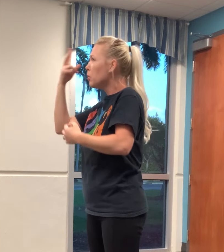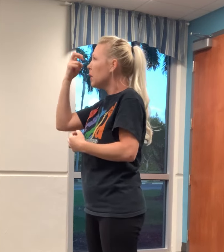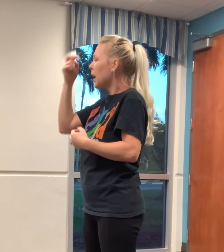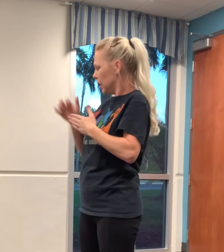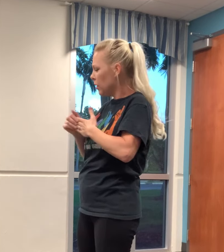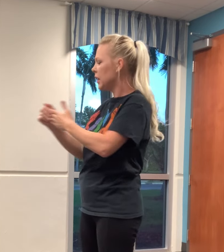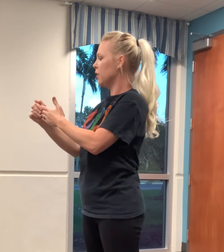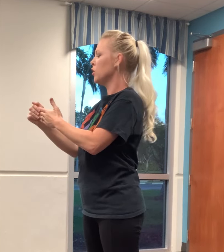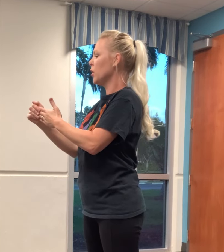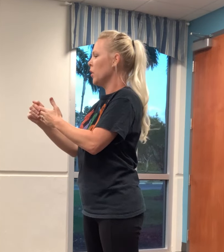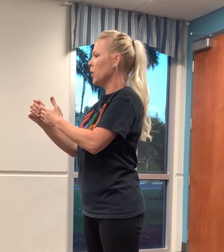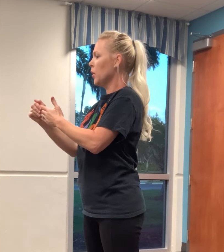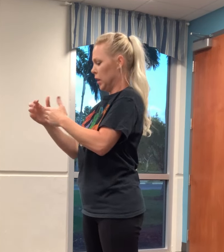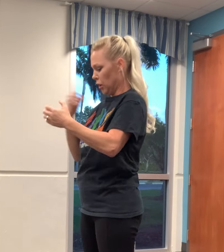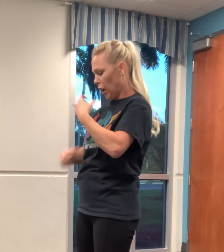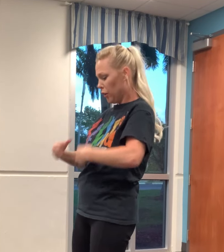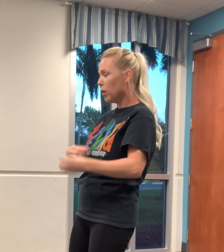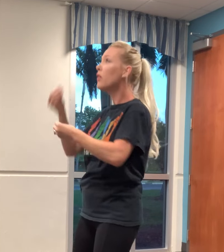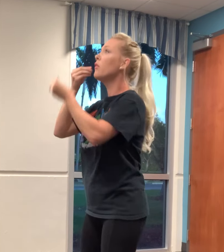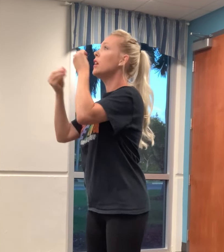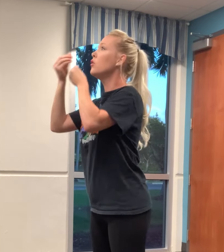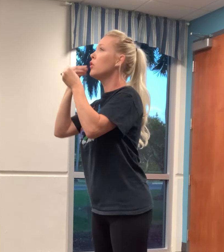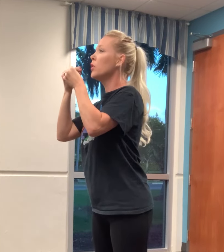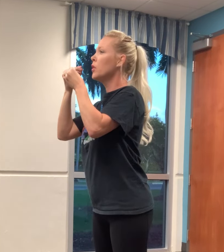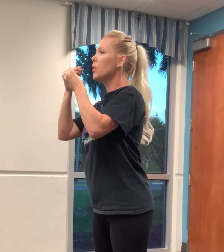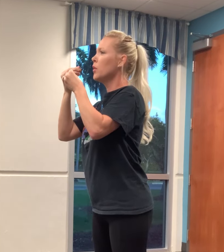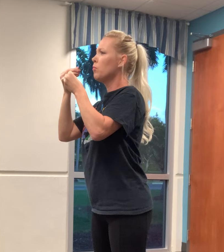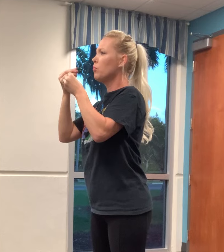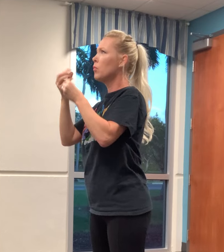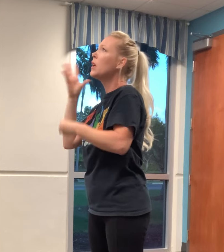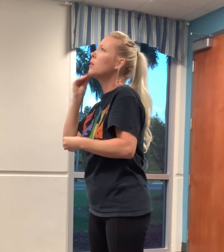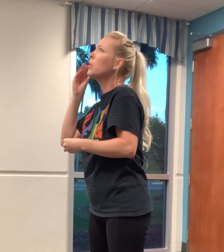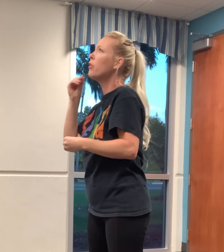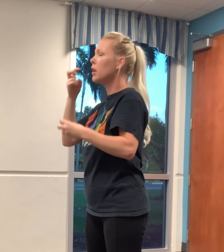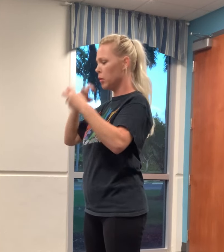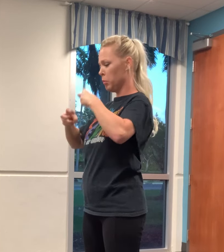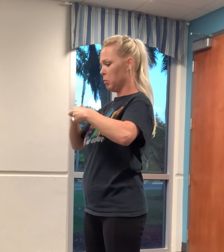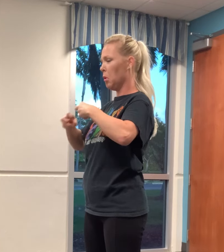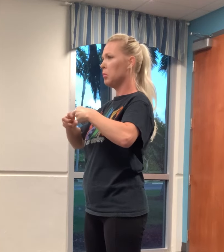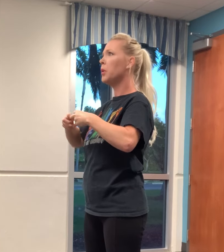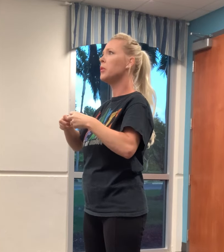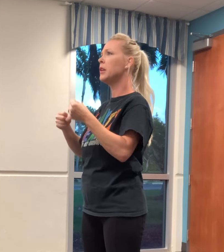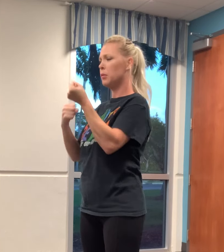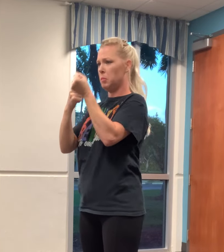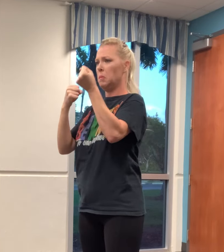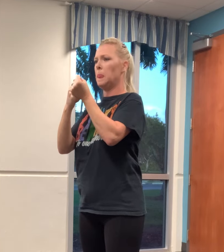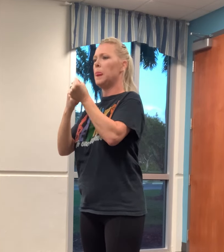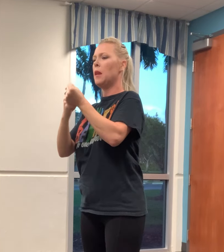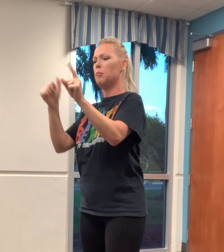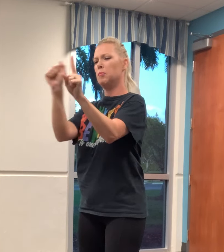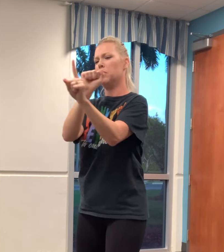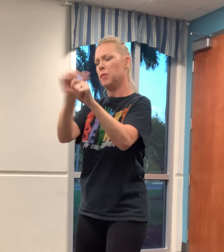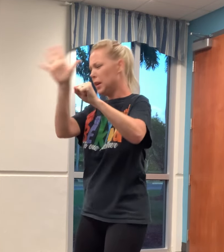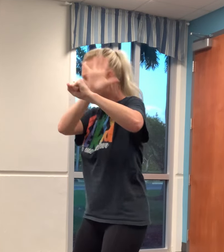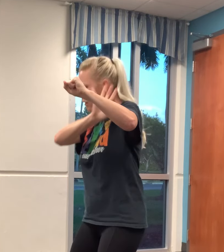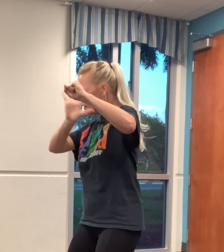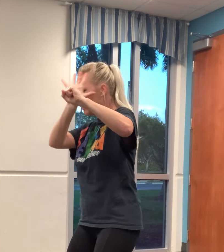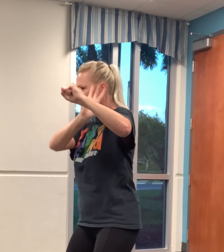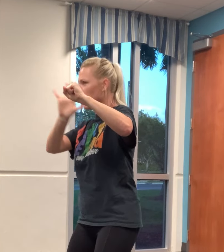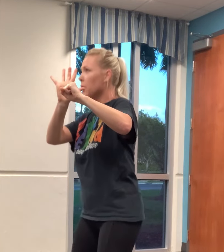he will lead you. When you're hungry, he will feed you. When you face trials, he's with you. When I face persecution, he shields me. When I face